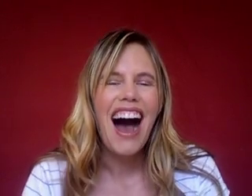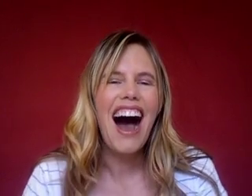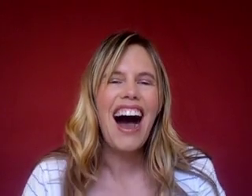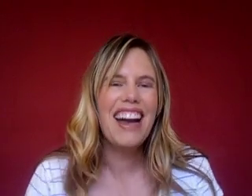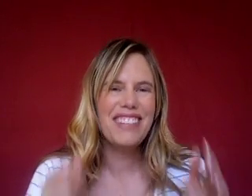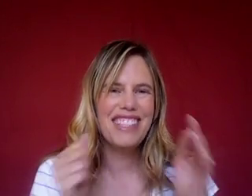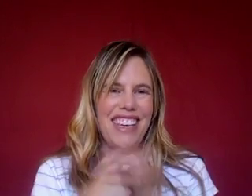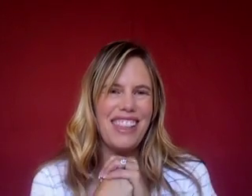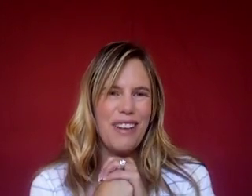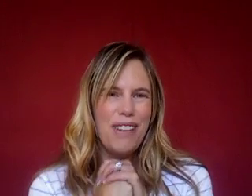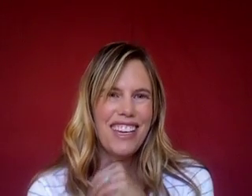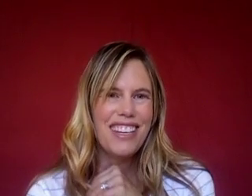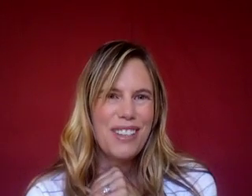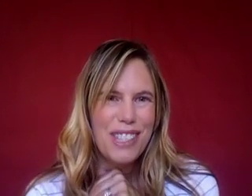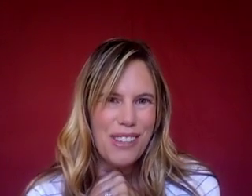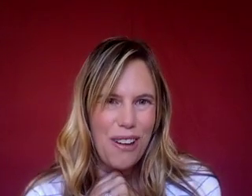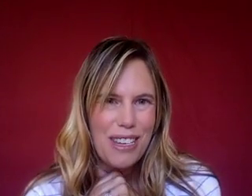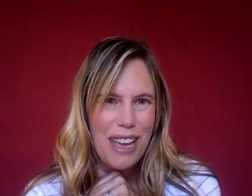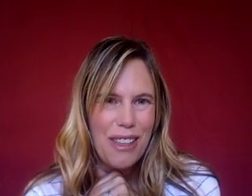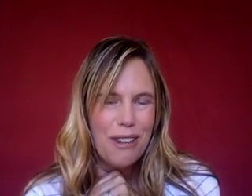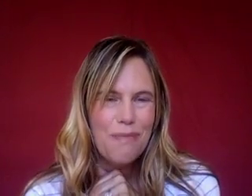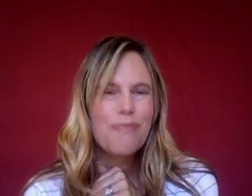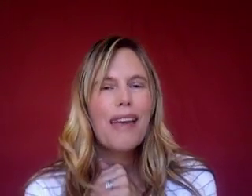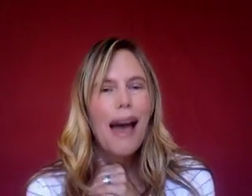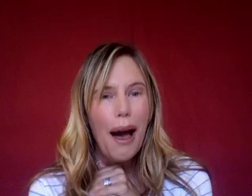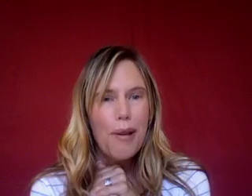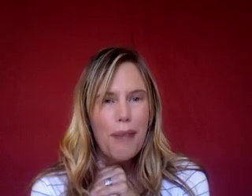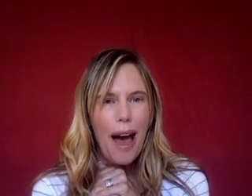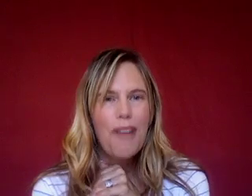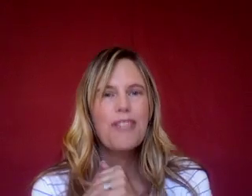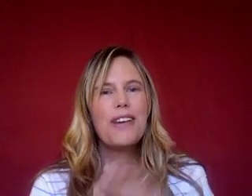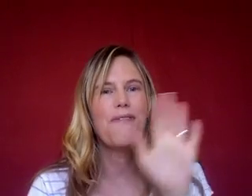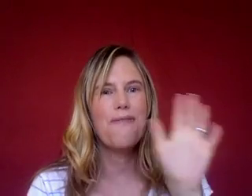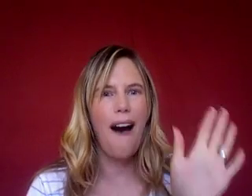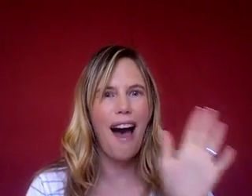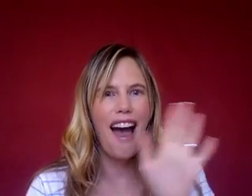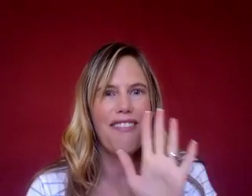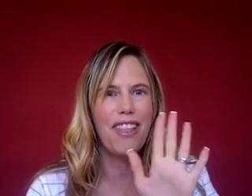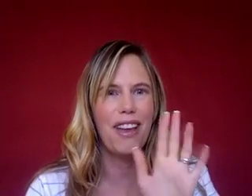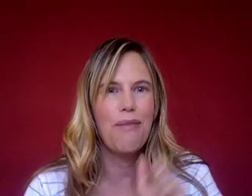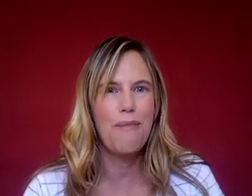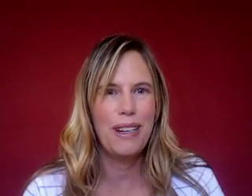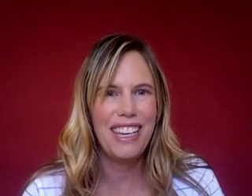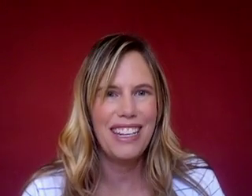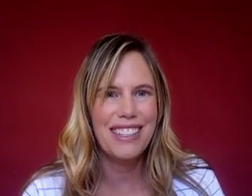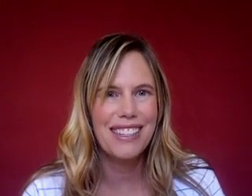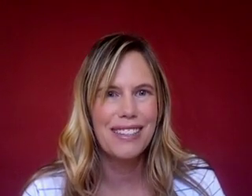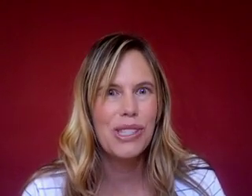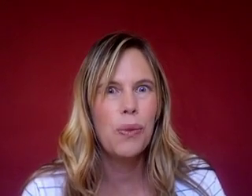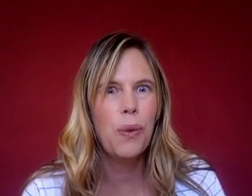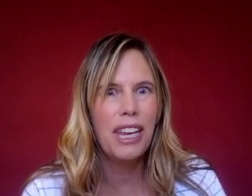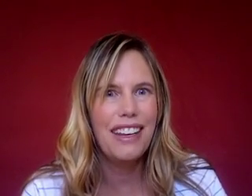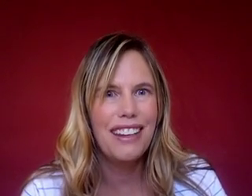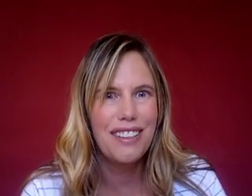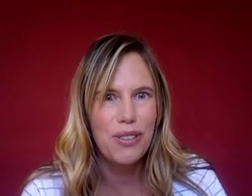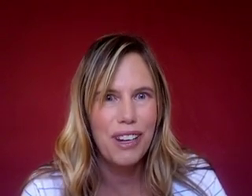I was thinking that we could do a song together. How about five little monkeys swinging in a tree?